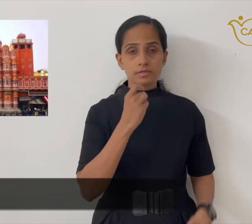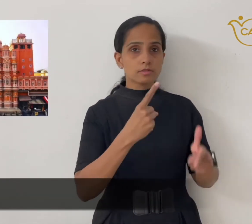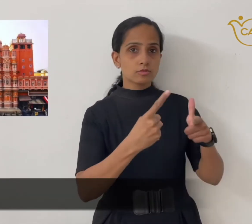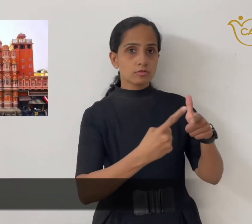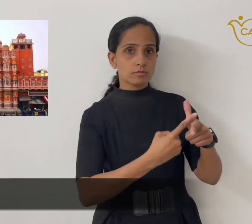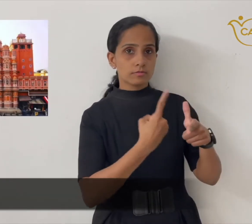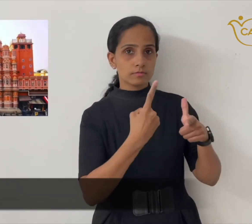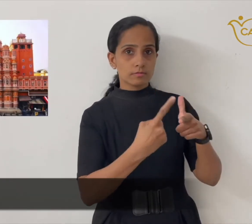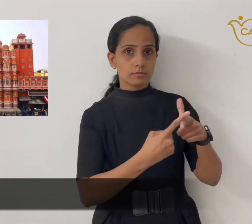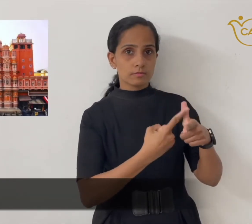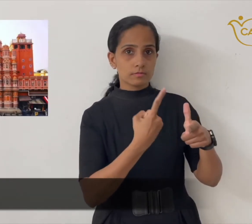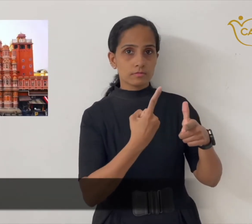Jaipur